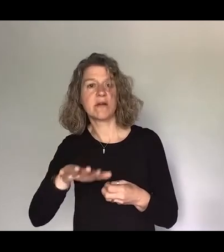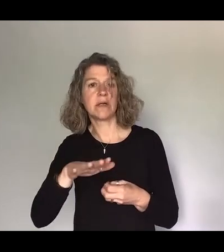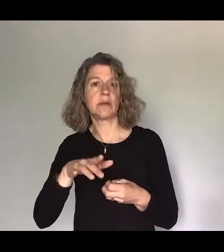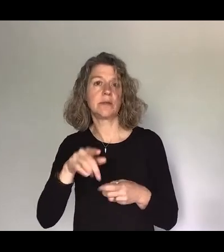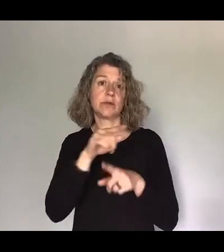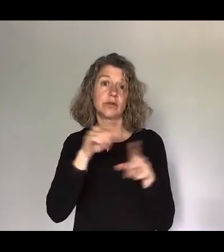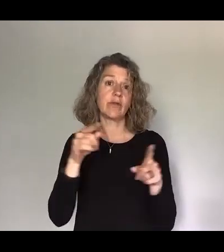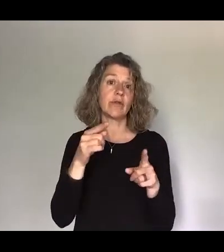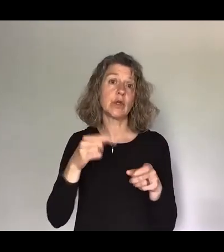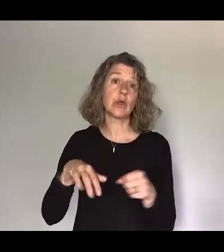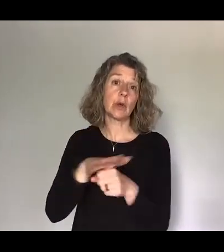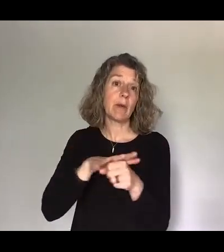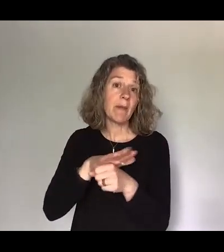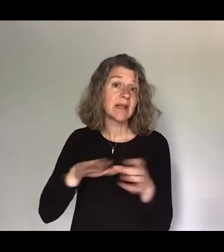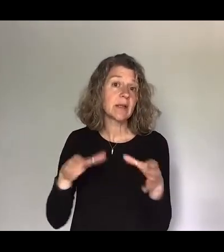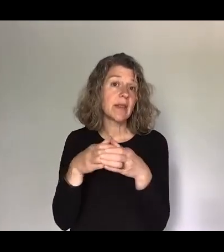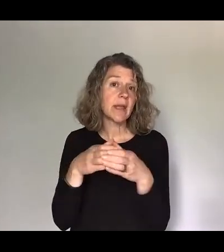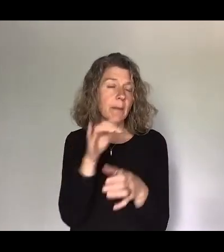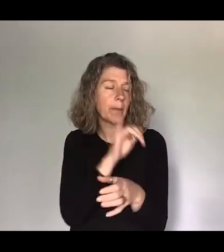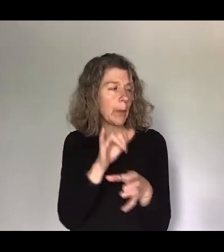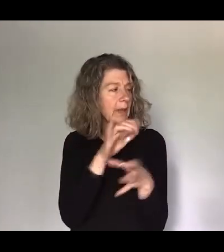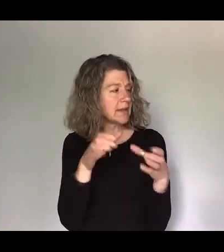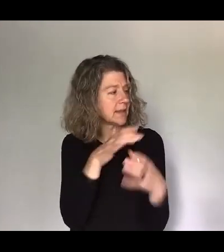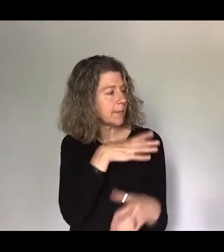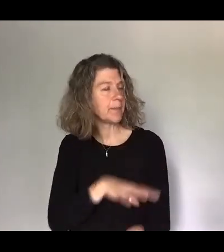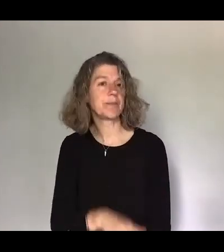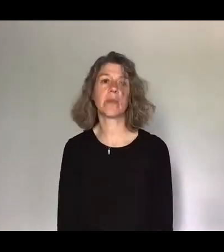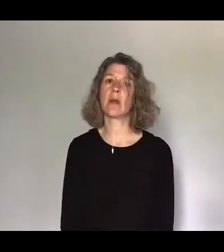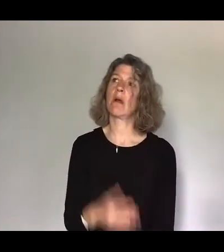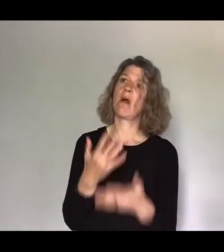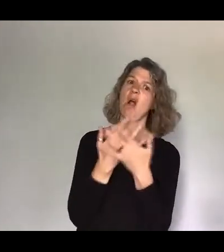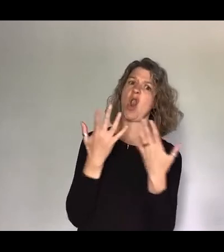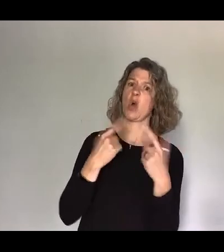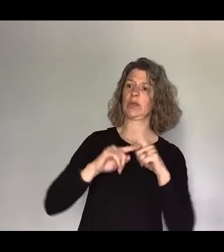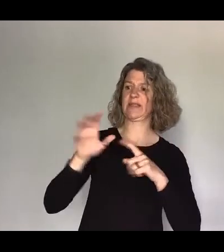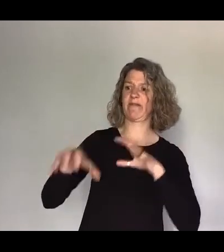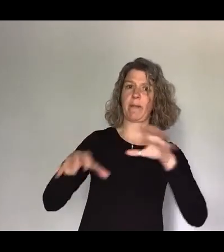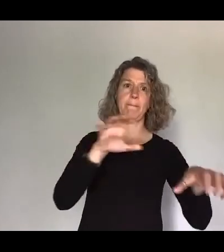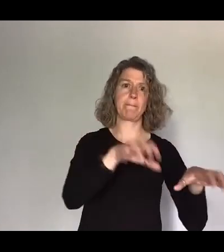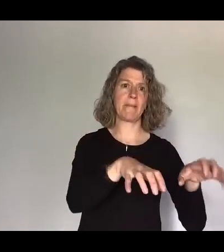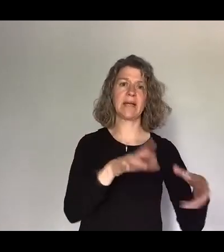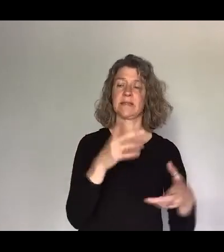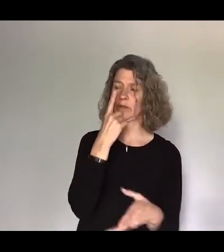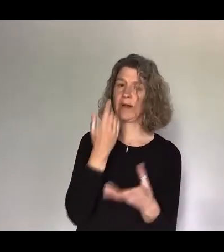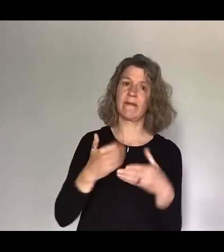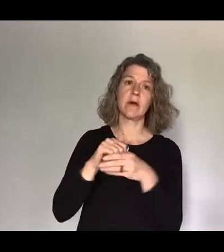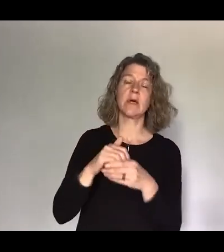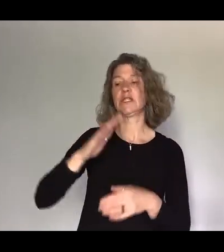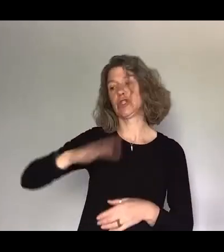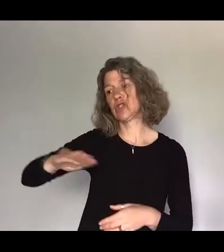streams, one of the teams, which one would you decide? Yeah, so there's a load of different placements. Loads of streams you can get involved with like kids, youth, students, alpha,